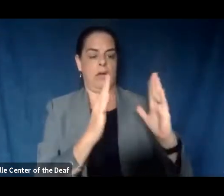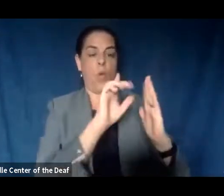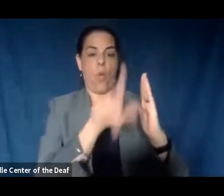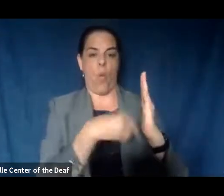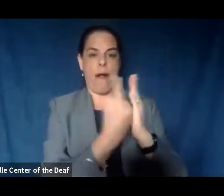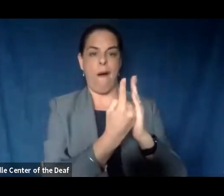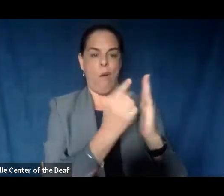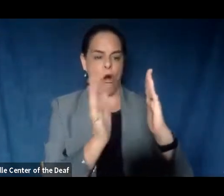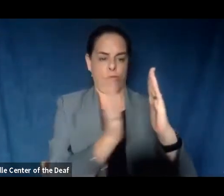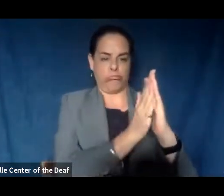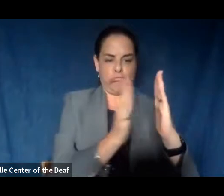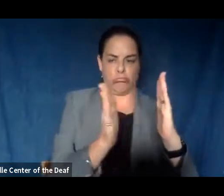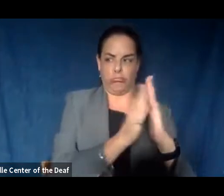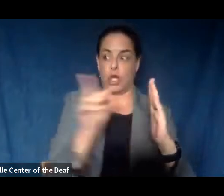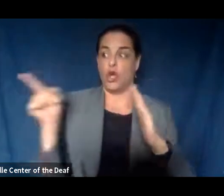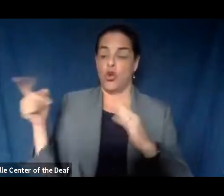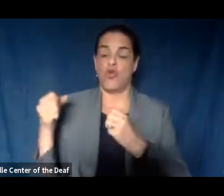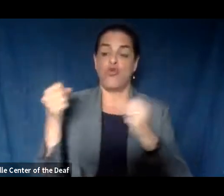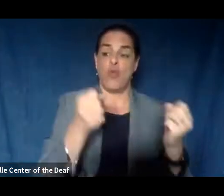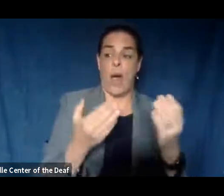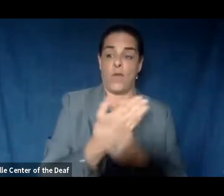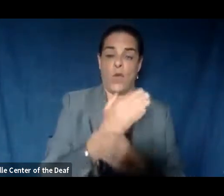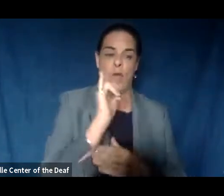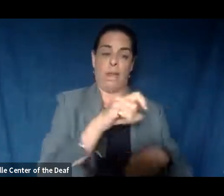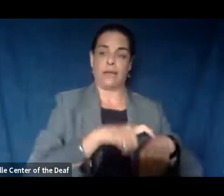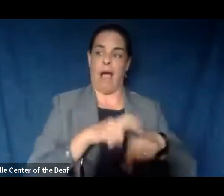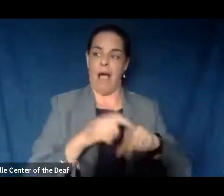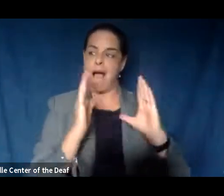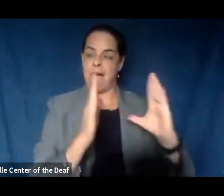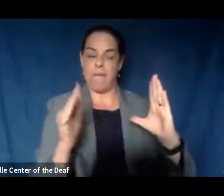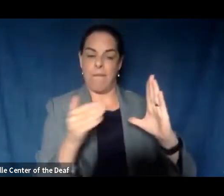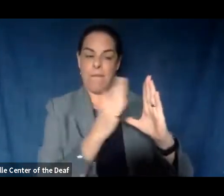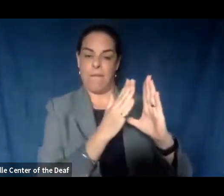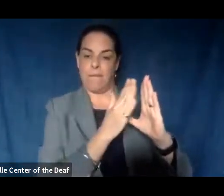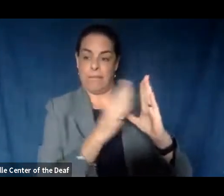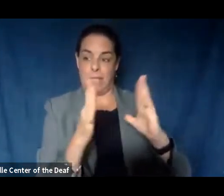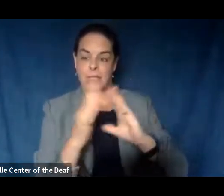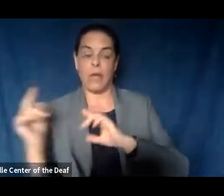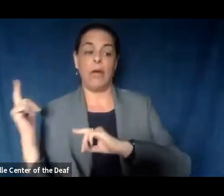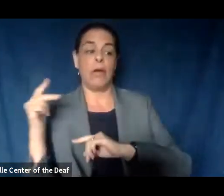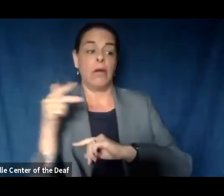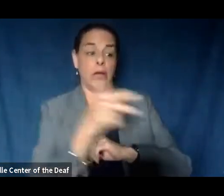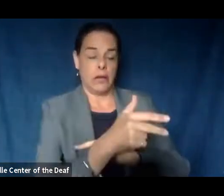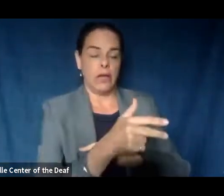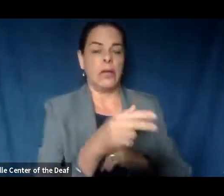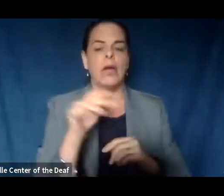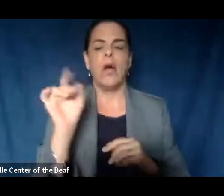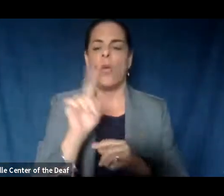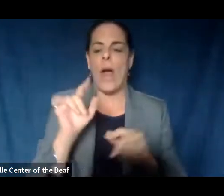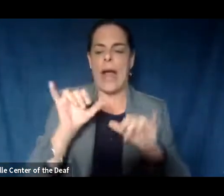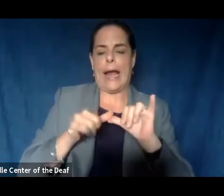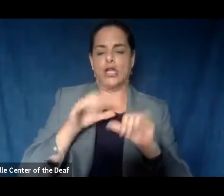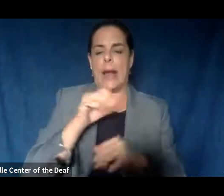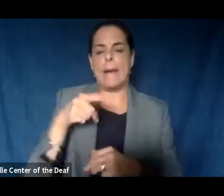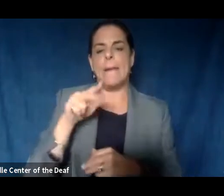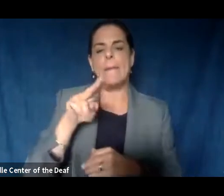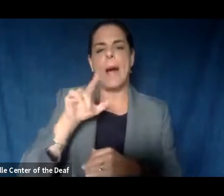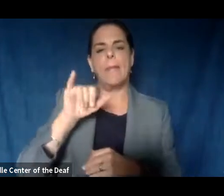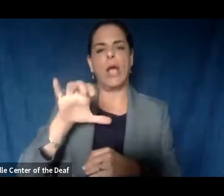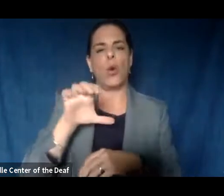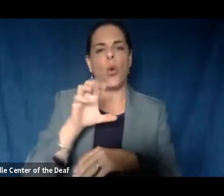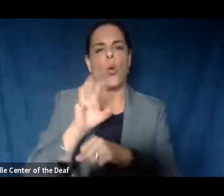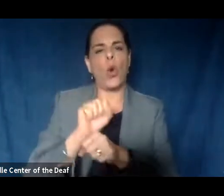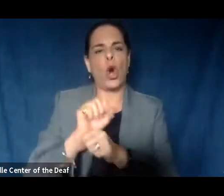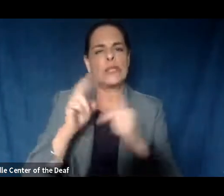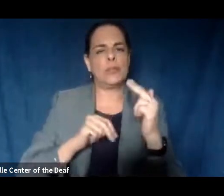at our testing site. It's a drive-through site down where the Engineering Public Works building is. You get an hour of time to arrive and you